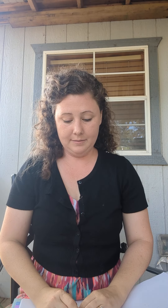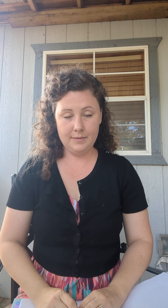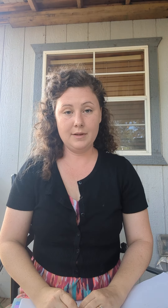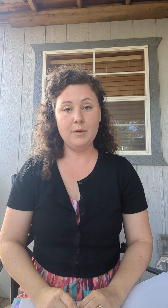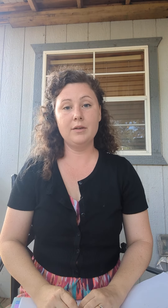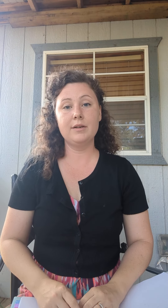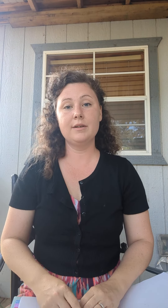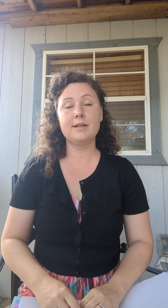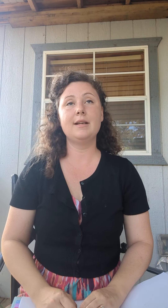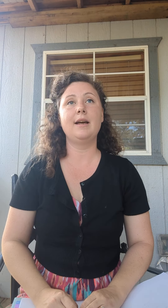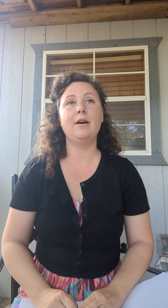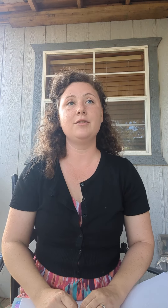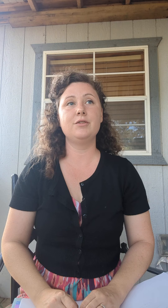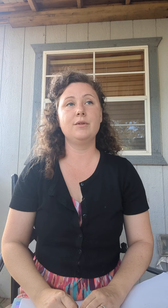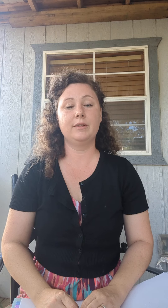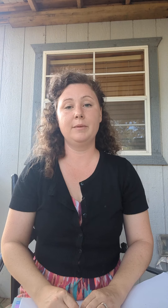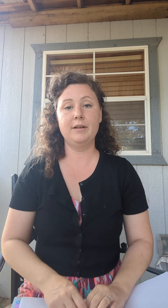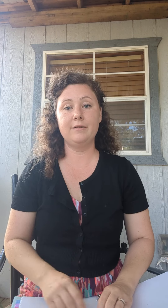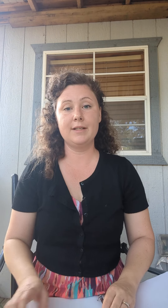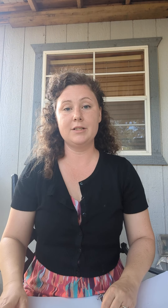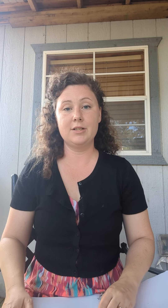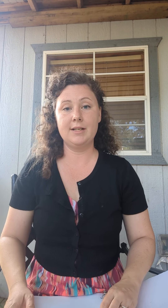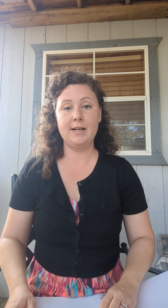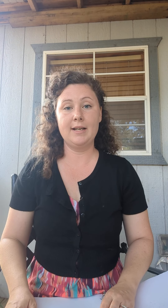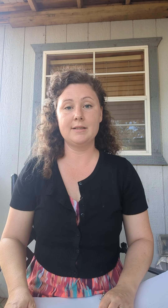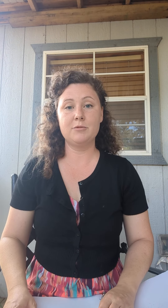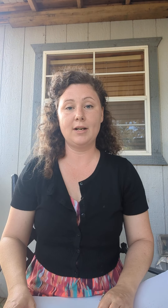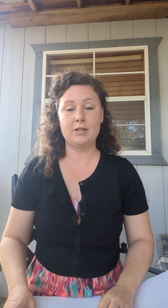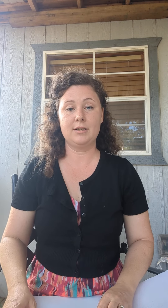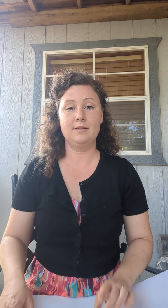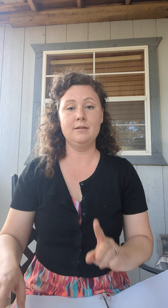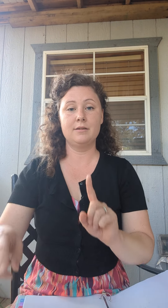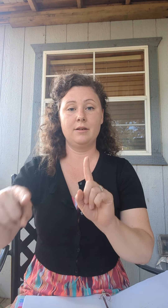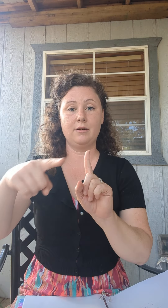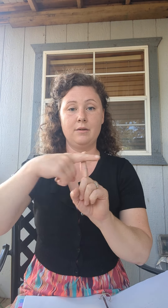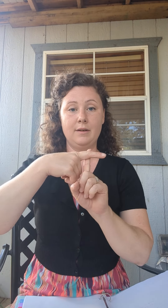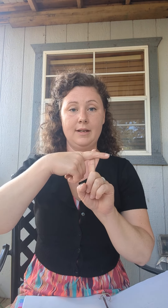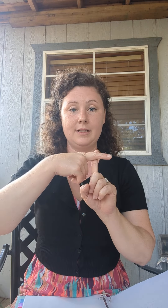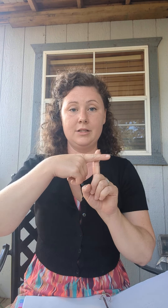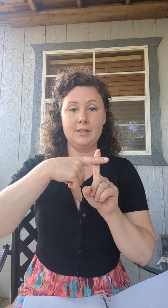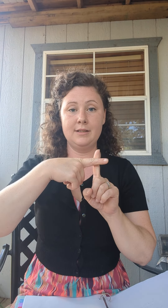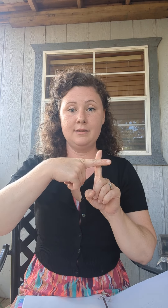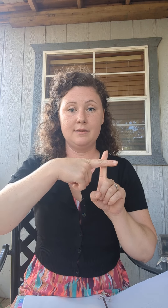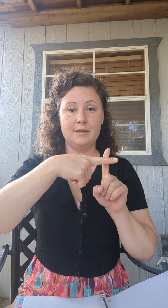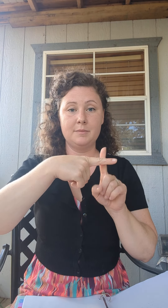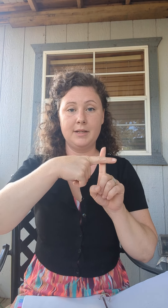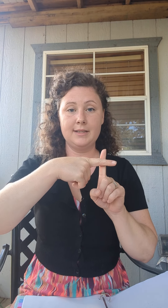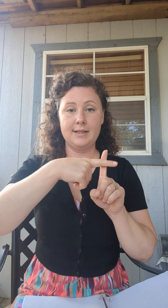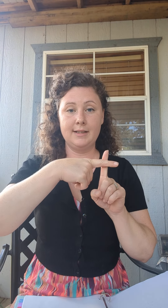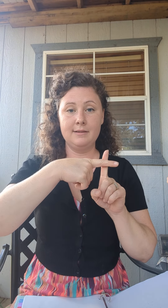Then we learned how to do a little bit of addition and subtraction. So addition. This is plus sign.